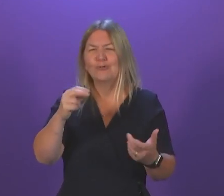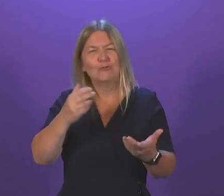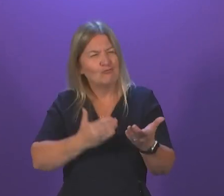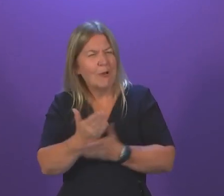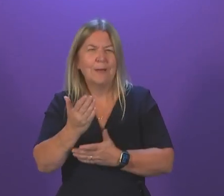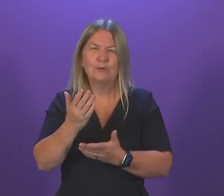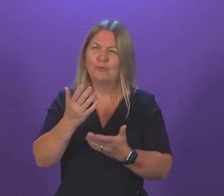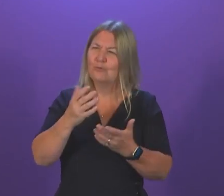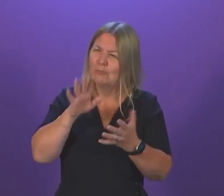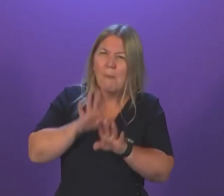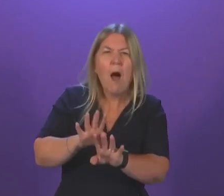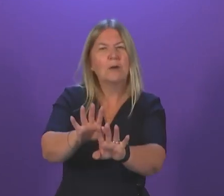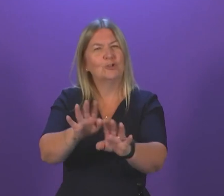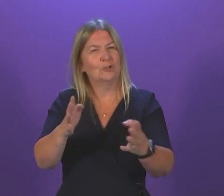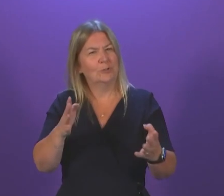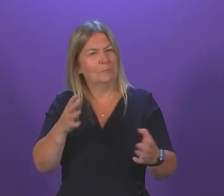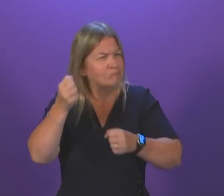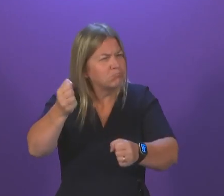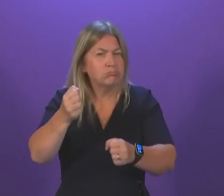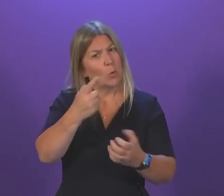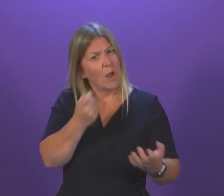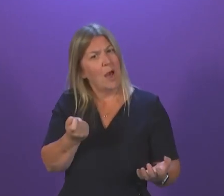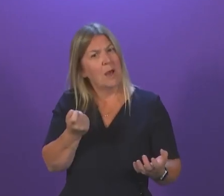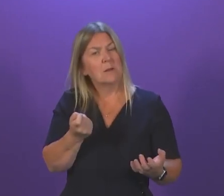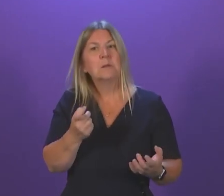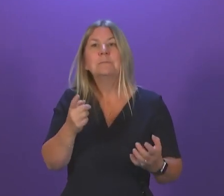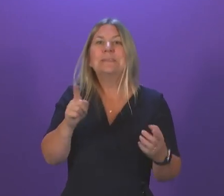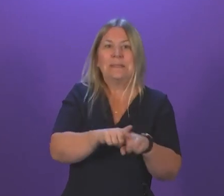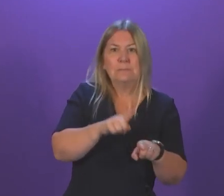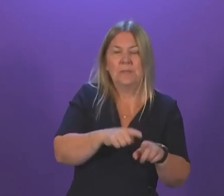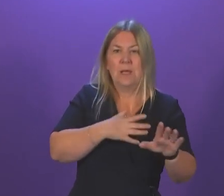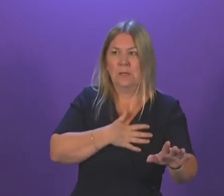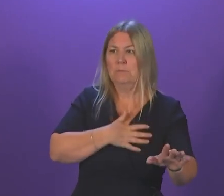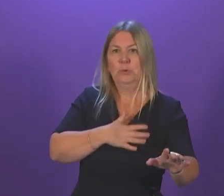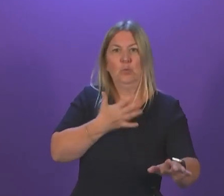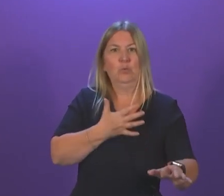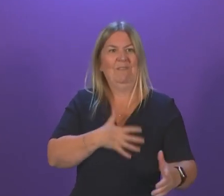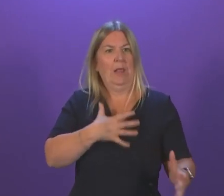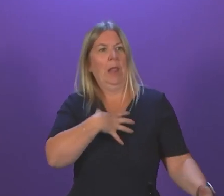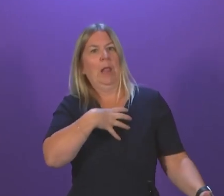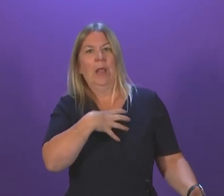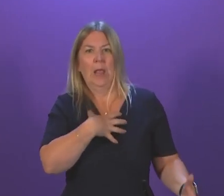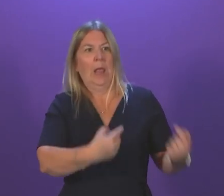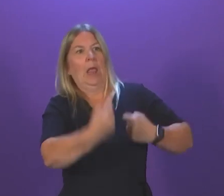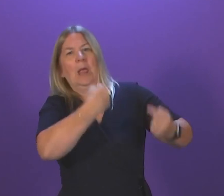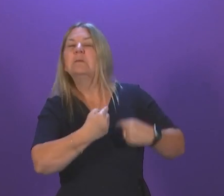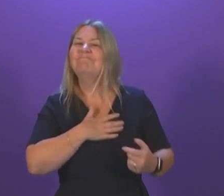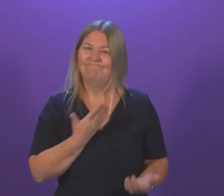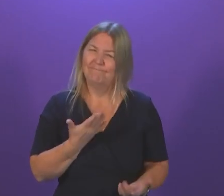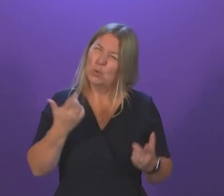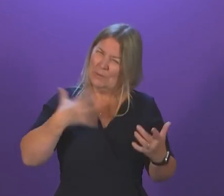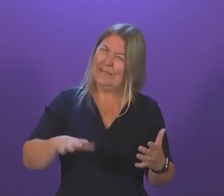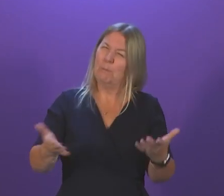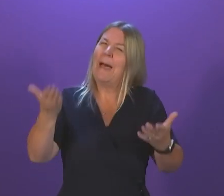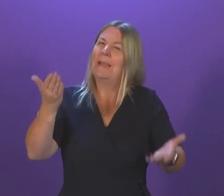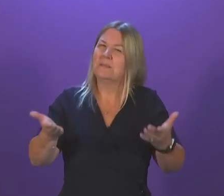to go about their daily lives without feeling unsafe and being free from harassment. So, I will ask the Justice Secretary to